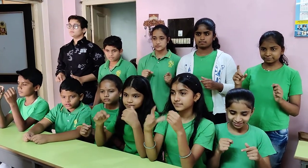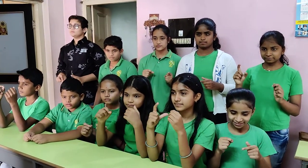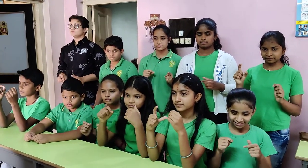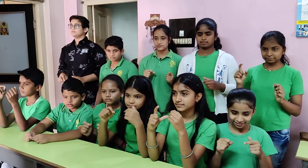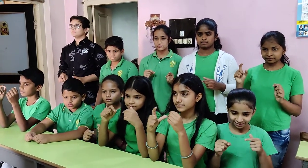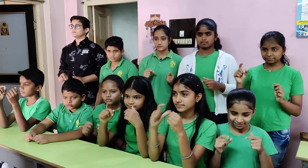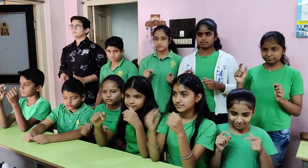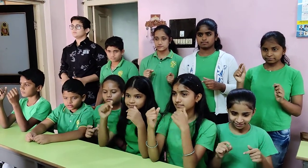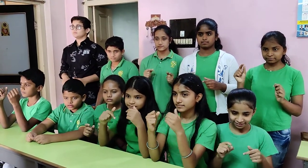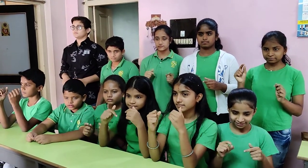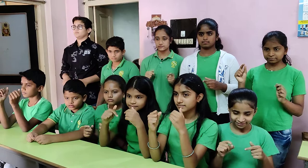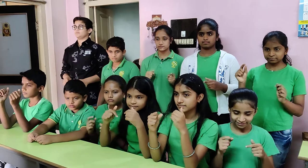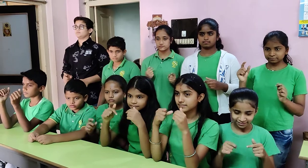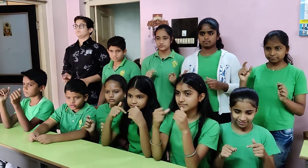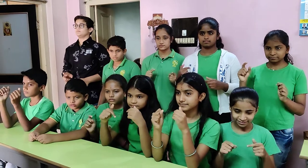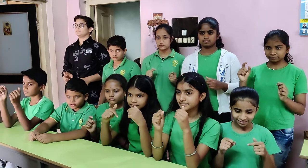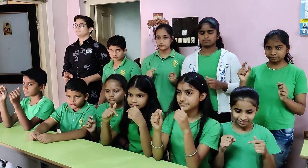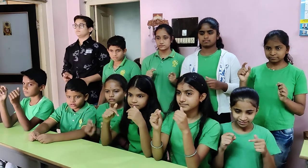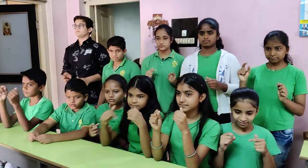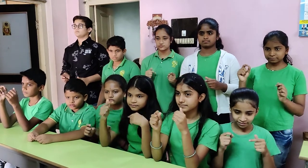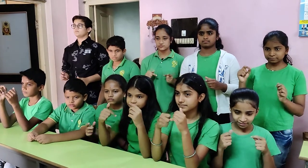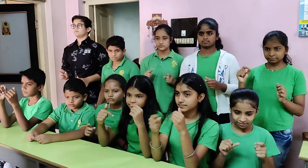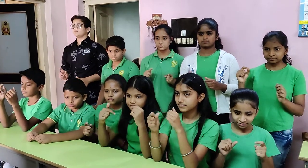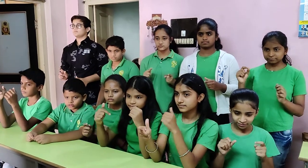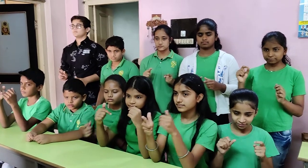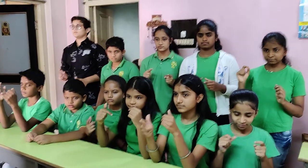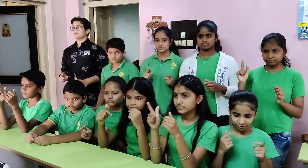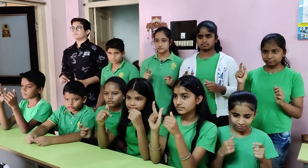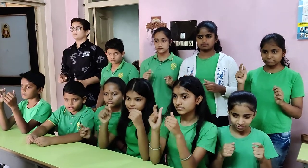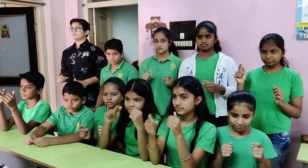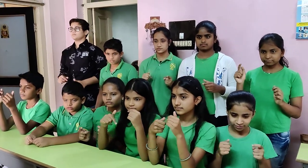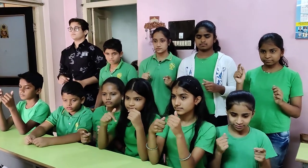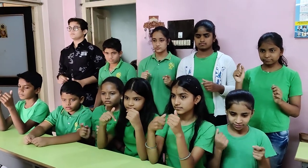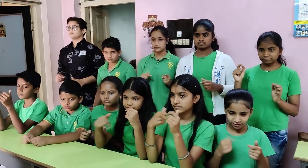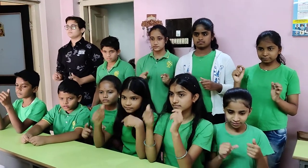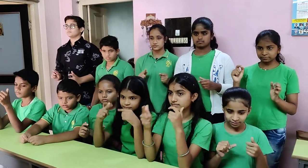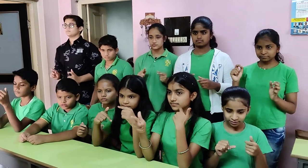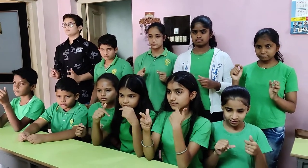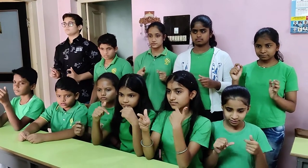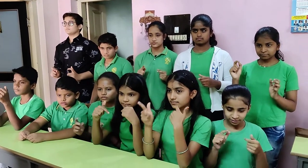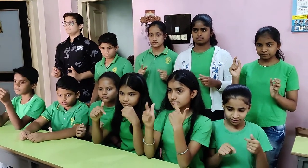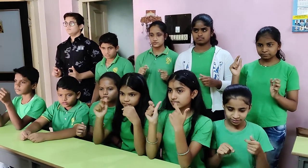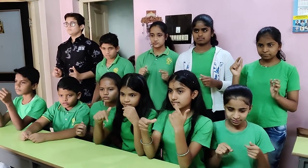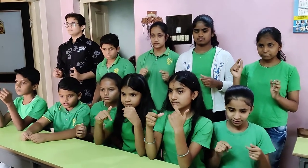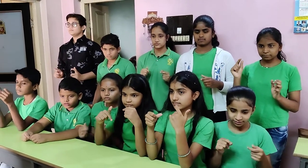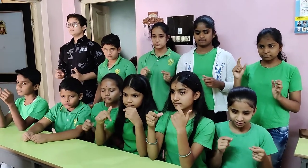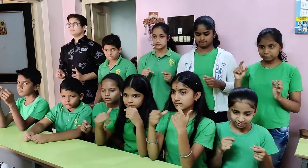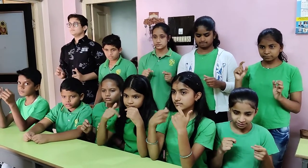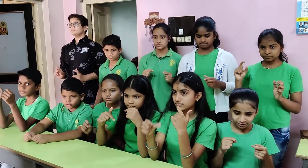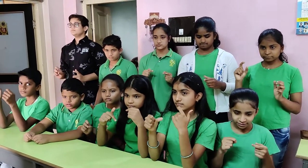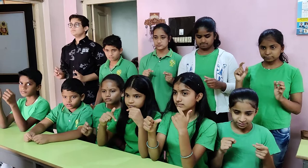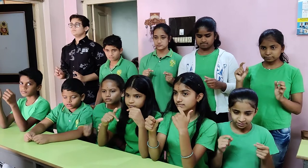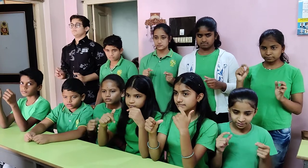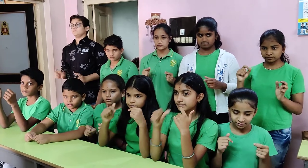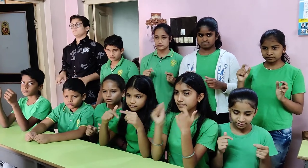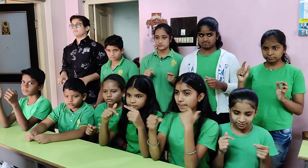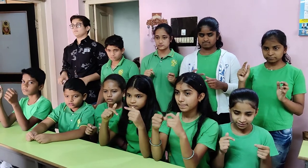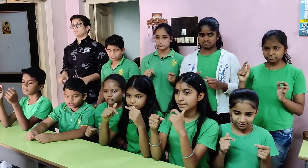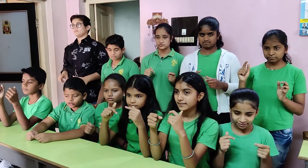7, 1, less 3, 2, 7, 9,